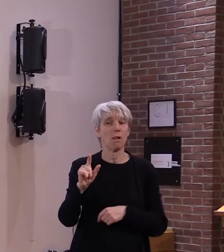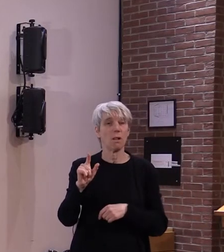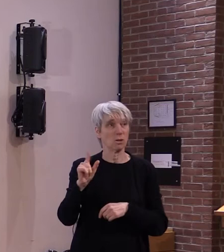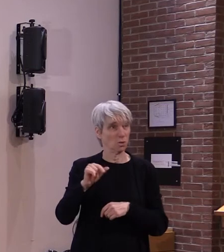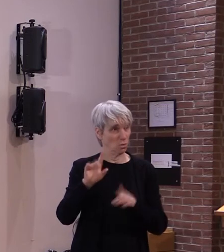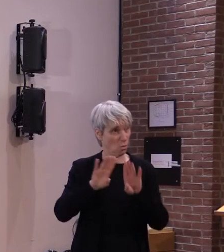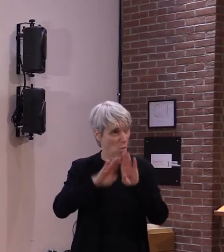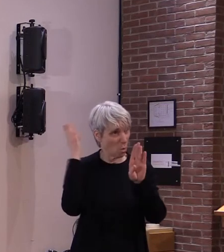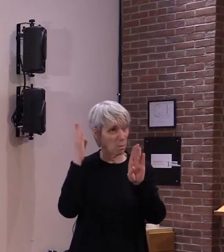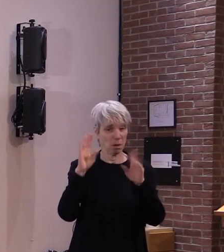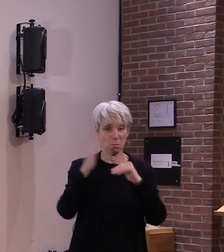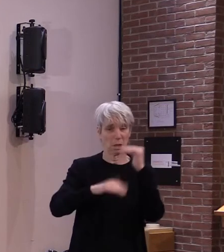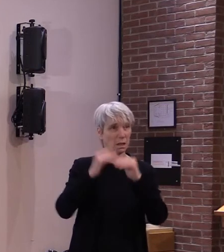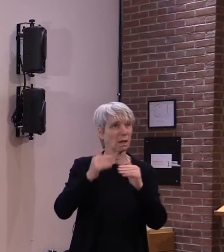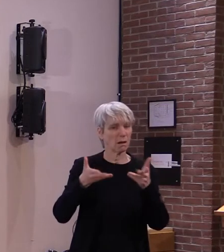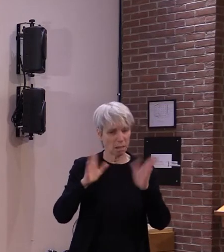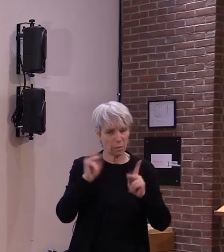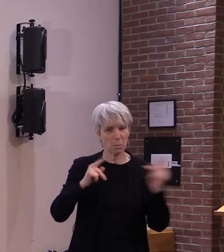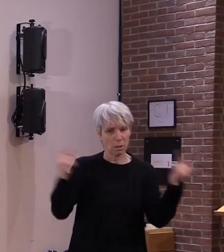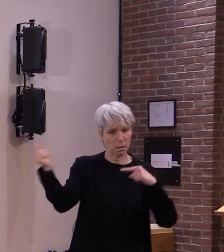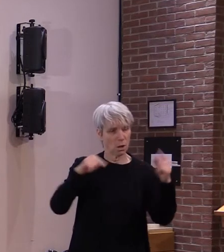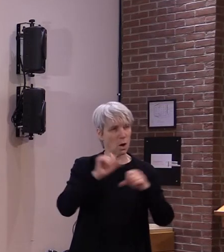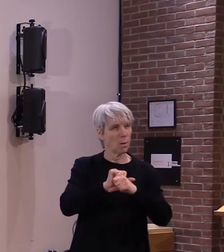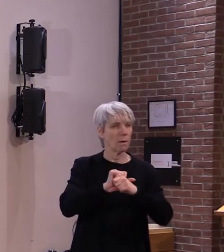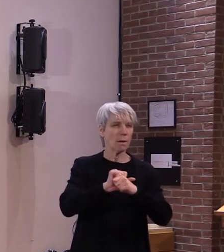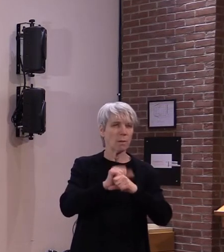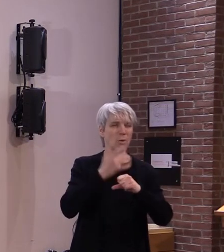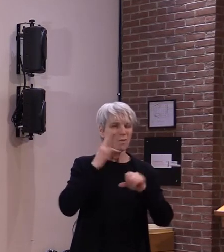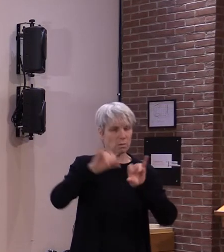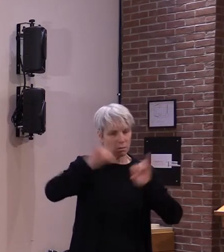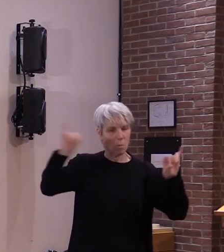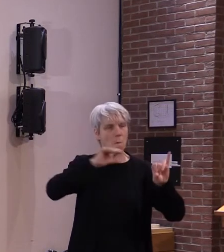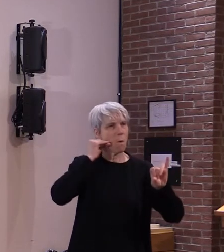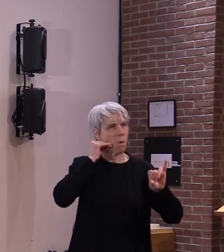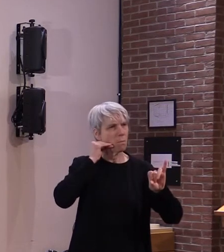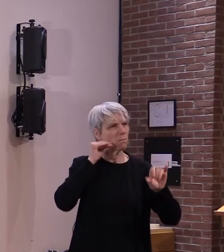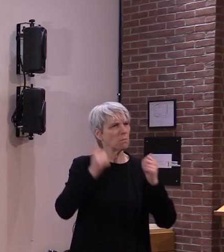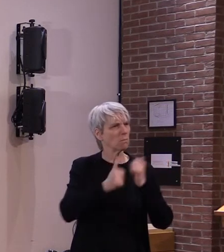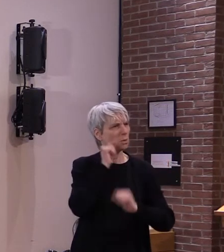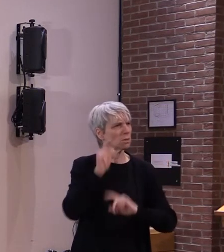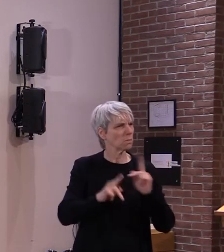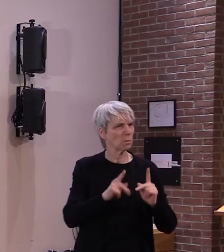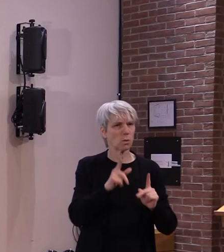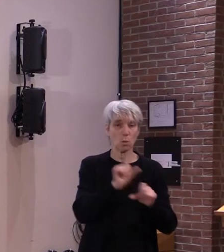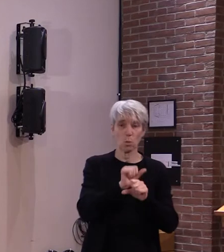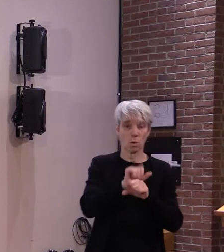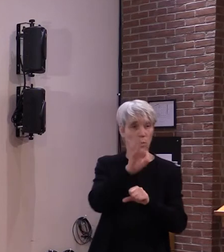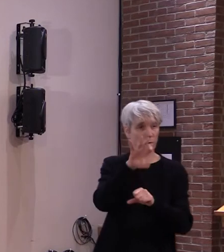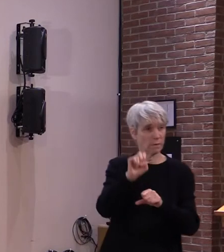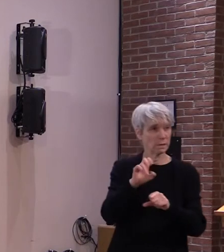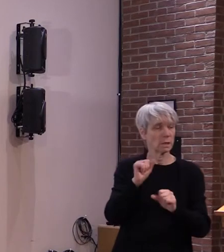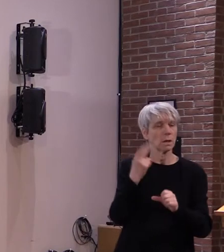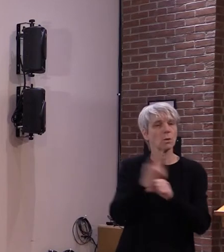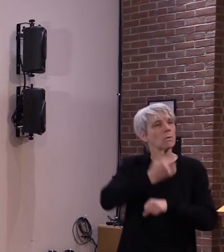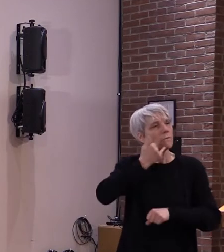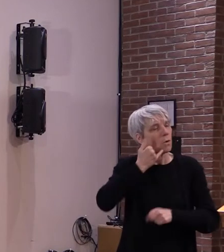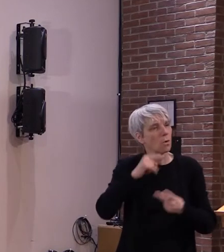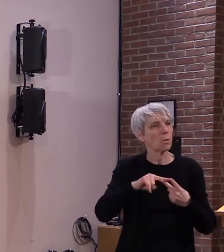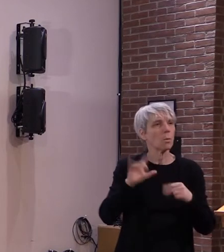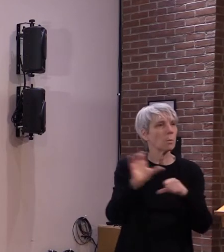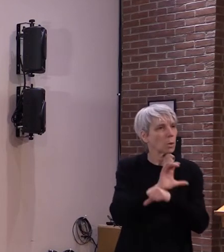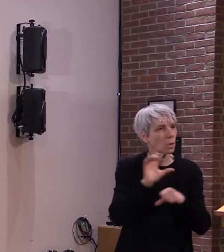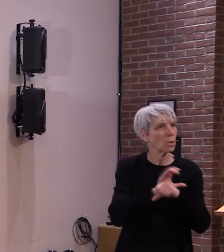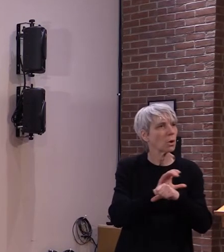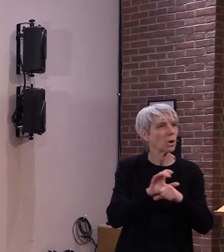in person and that they can get by with more telework and other forms of communication with